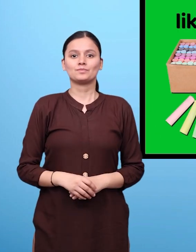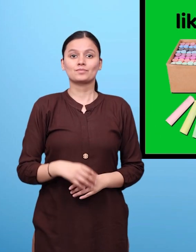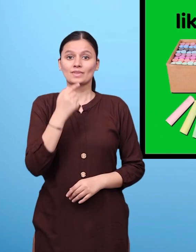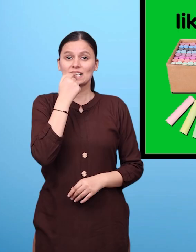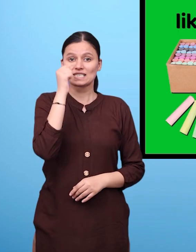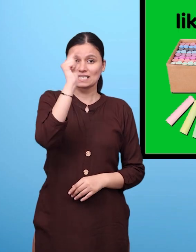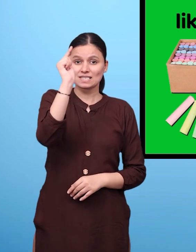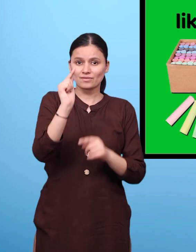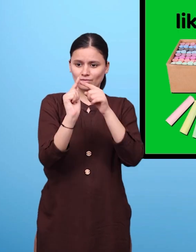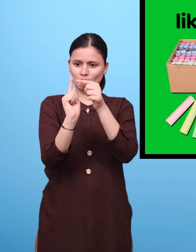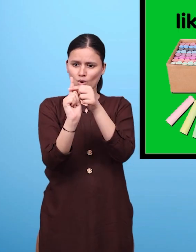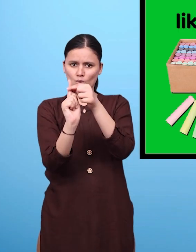chalk etc.